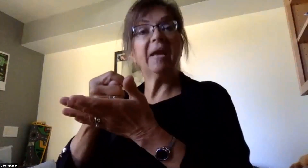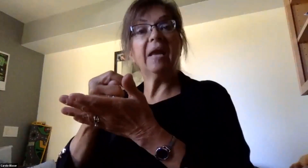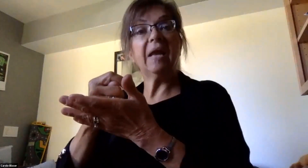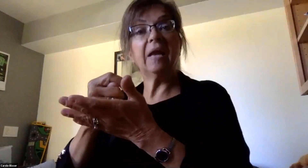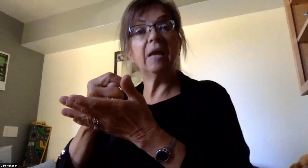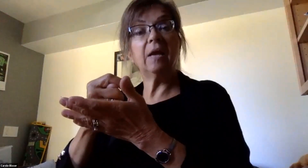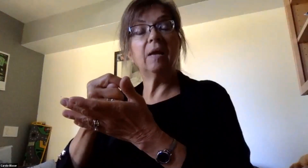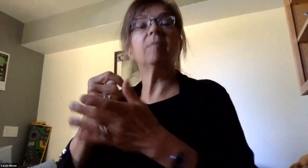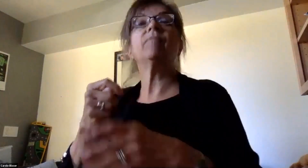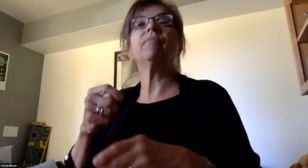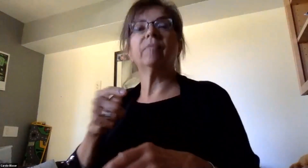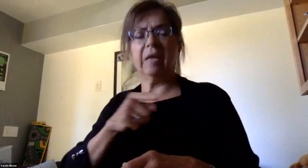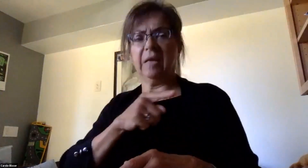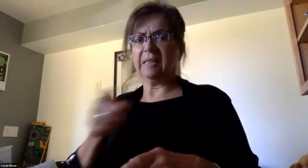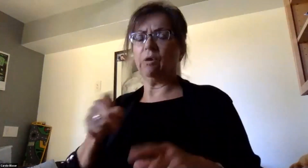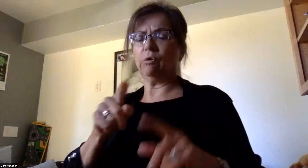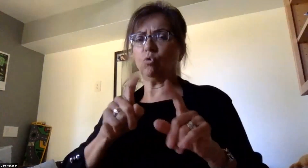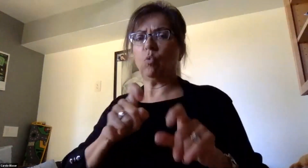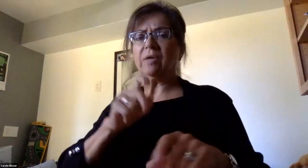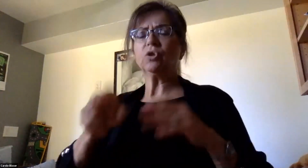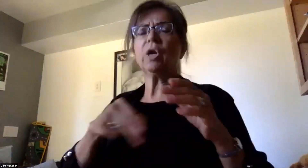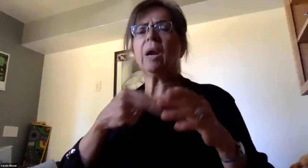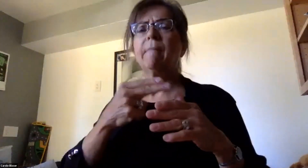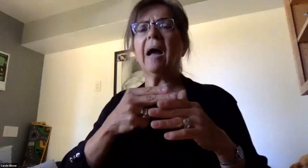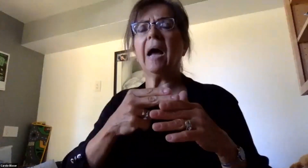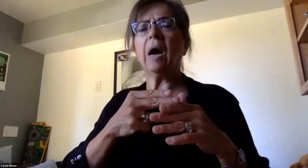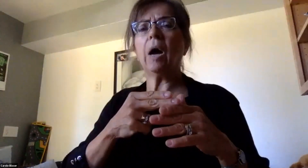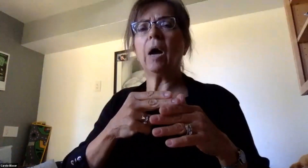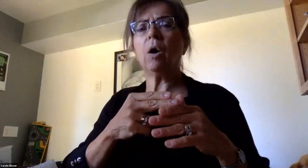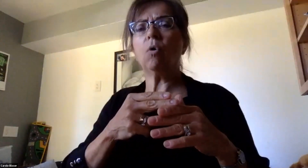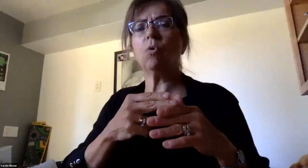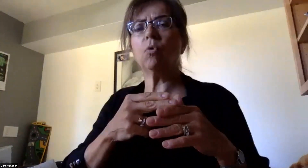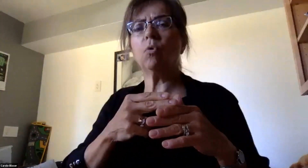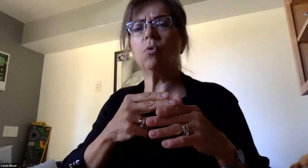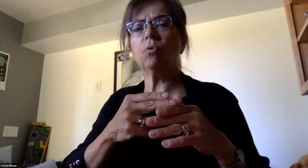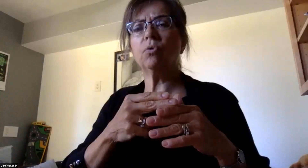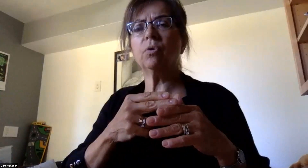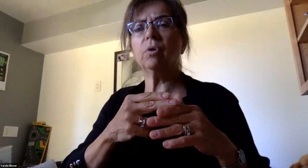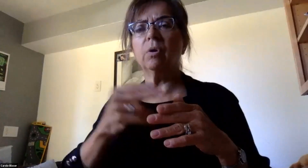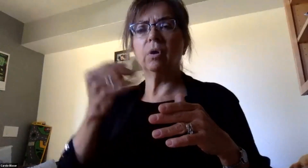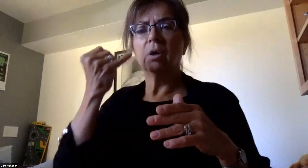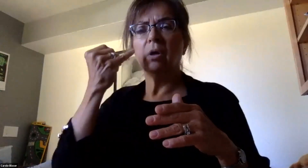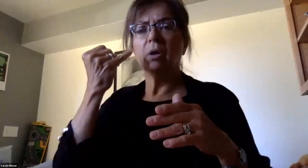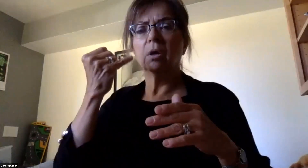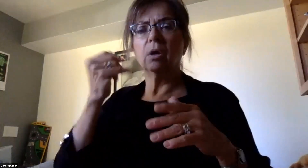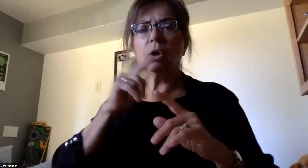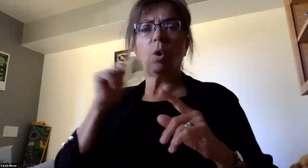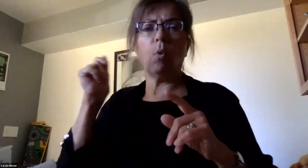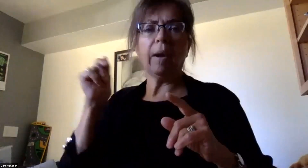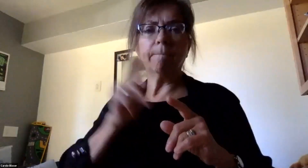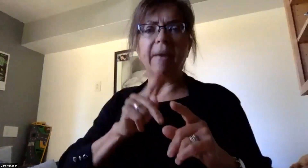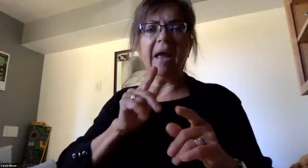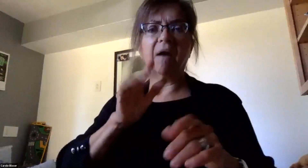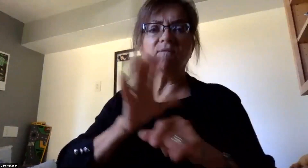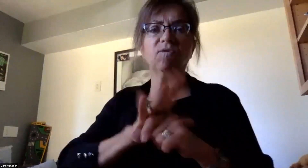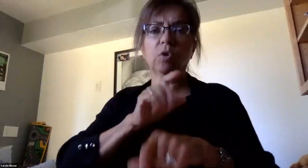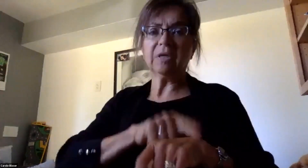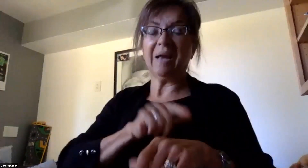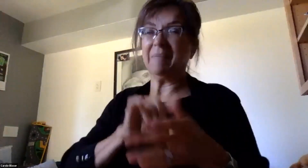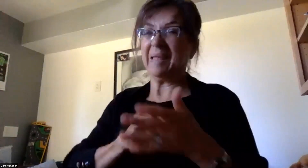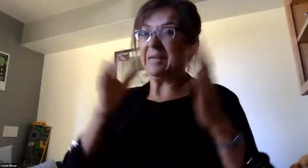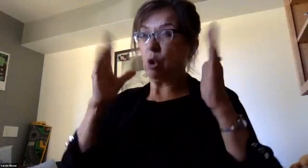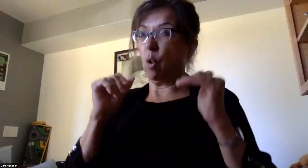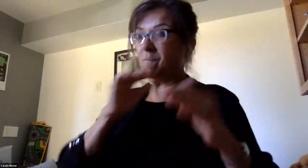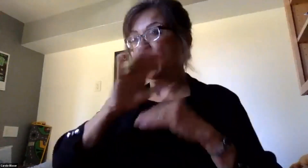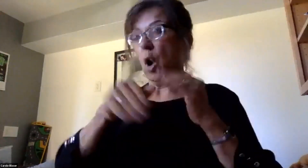There's an actual question about if we believe we'll be back full time. Folks, that's our hope for all of us, so we don't actually